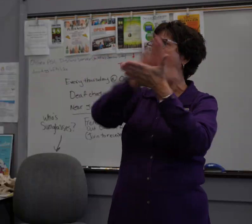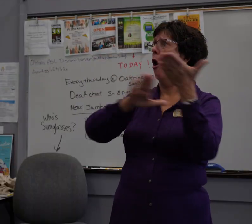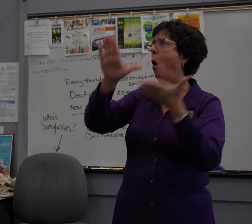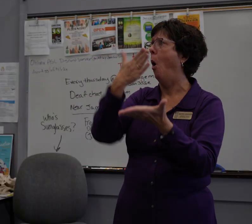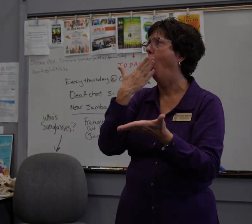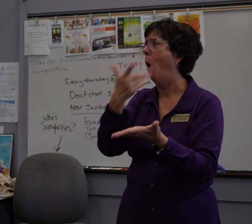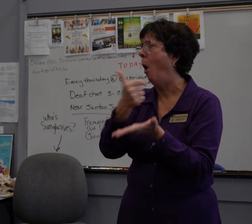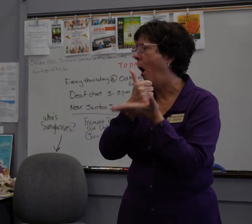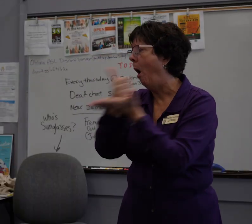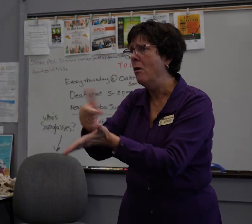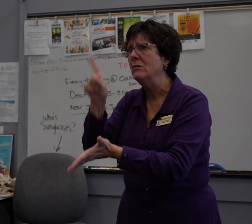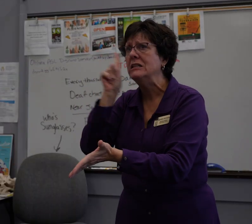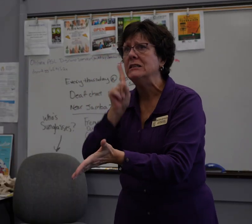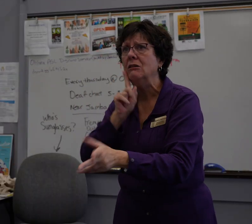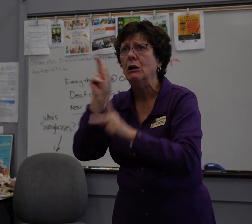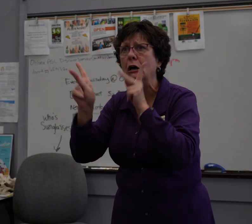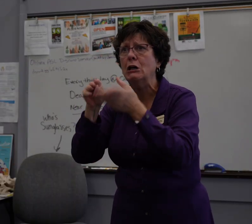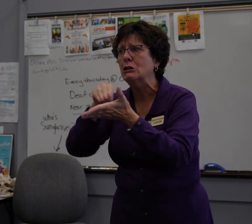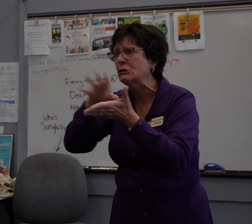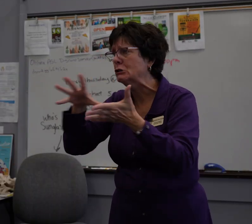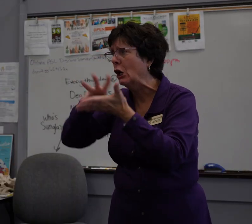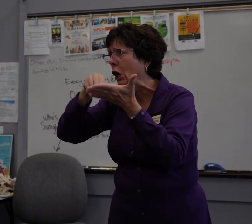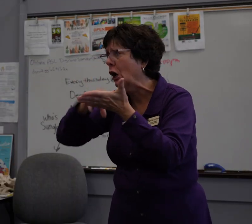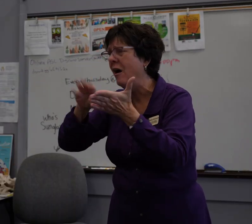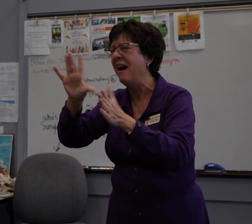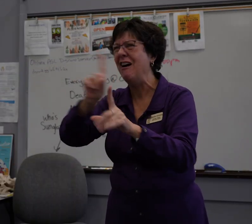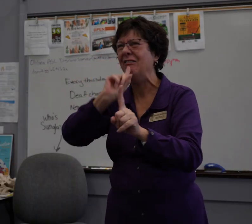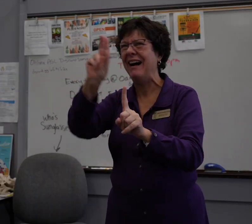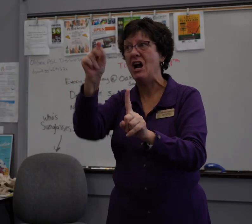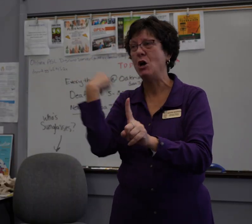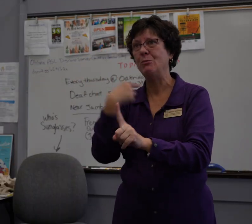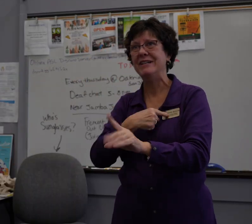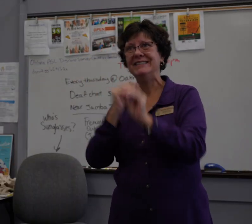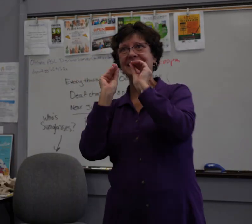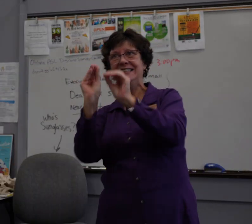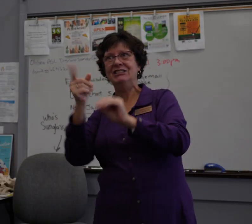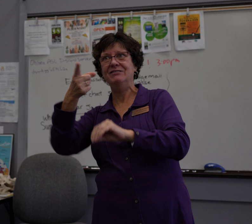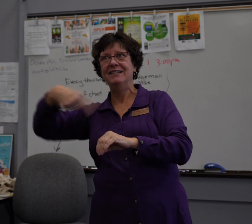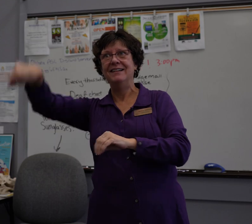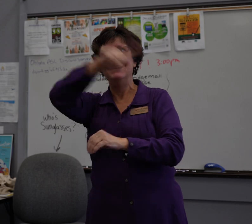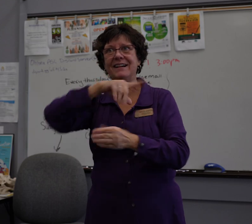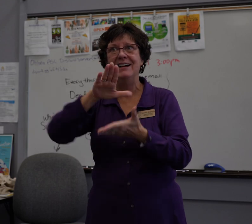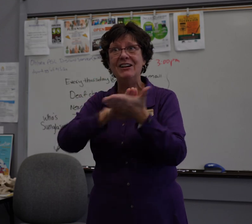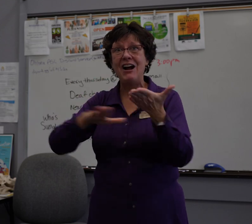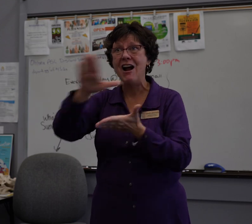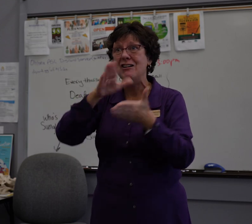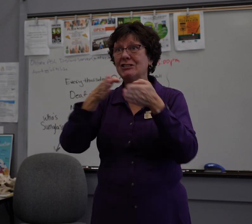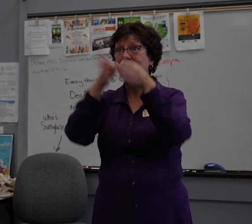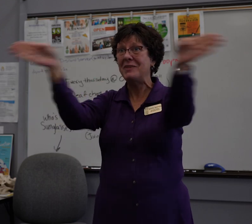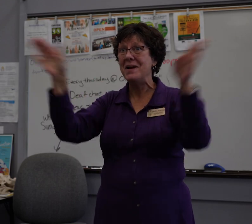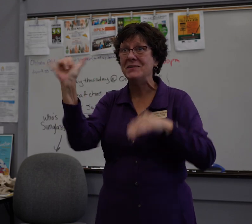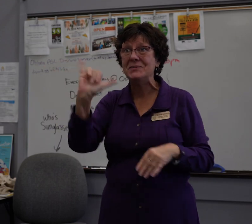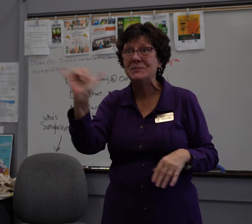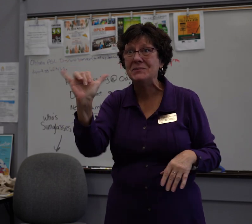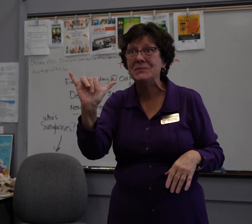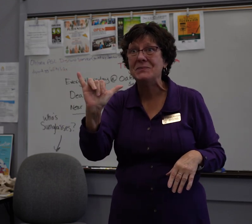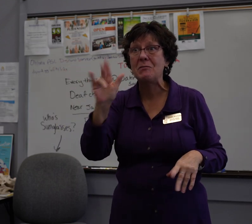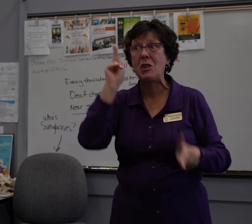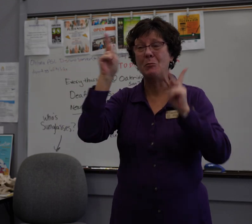Maybe you might think that this is to help Deaf people learn, but really we have been teaching college